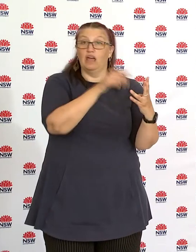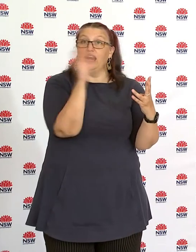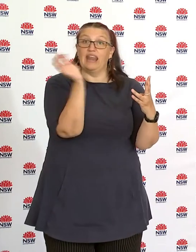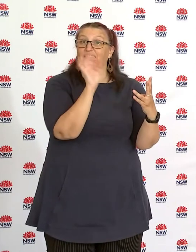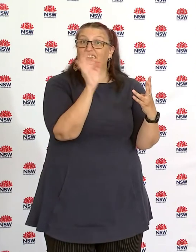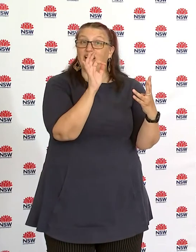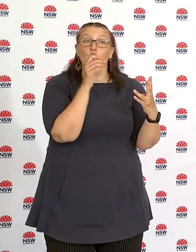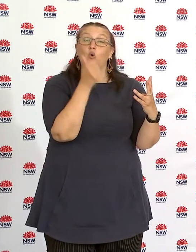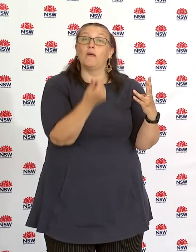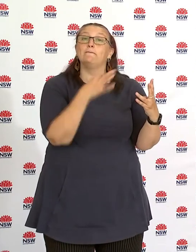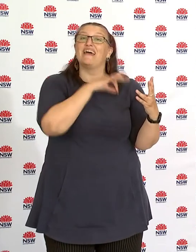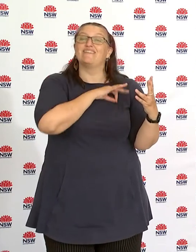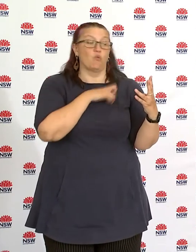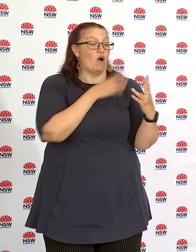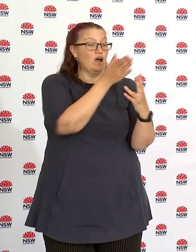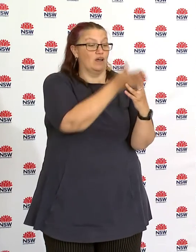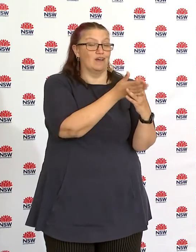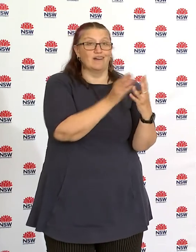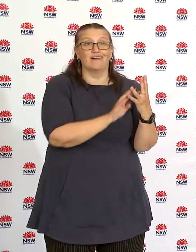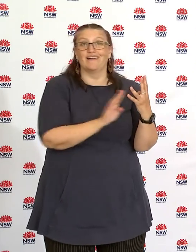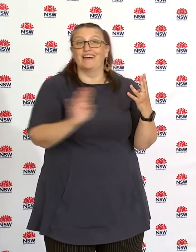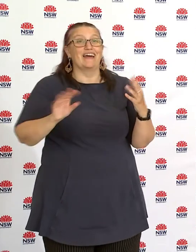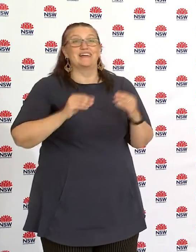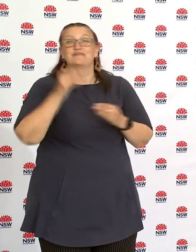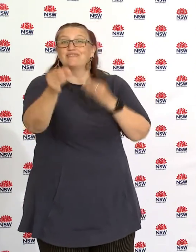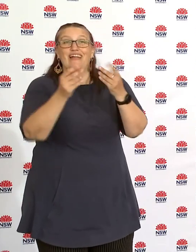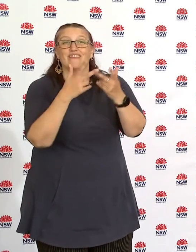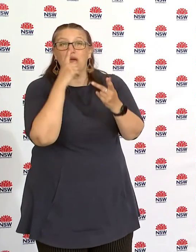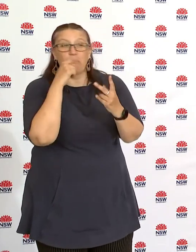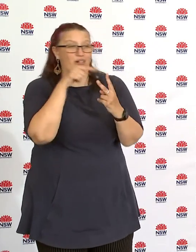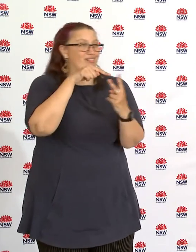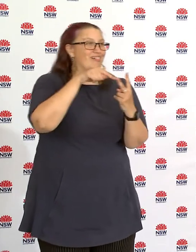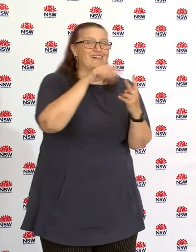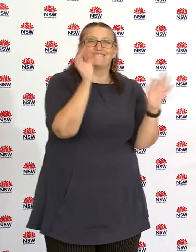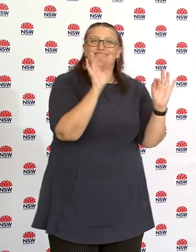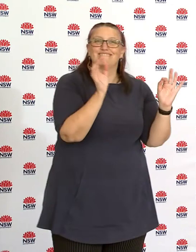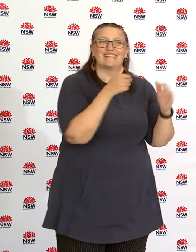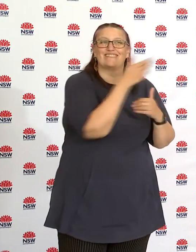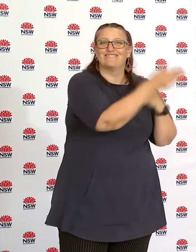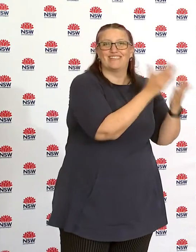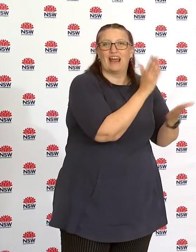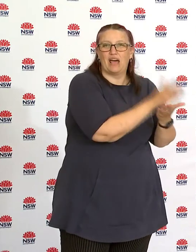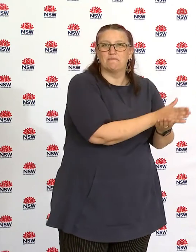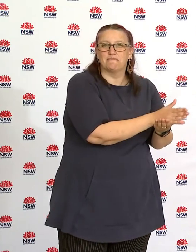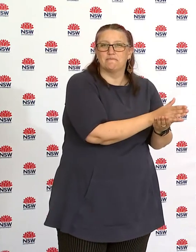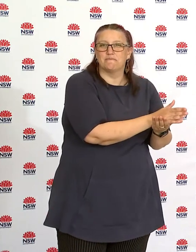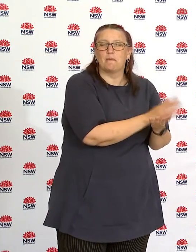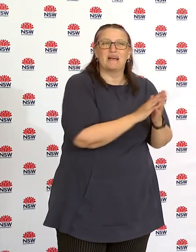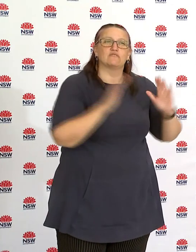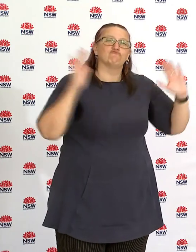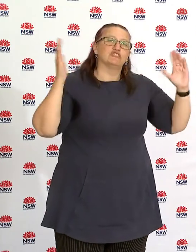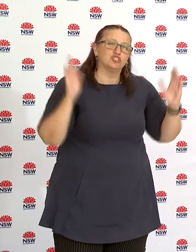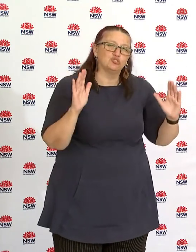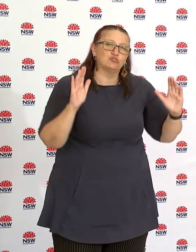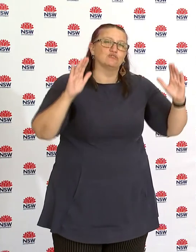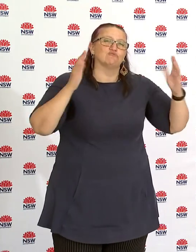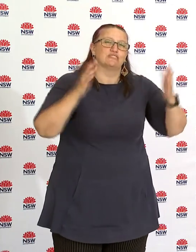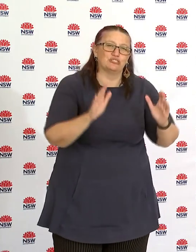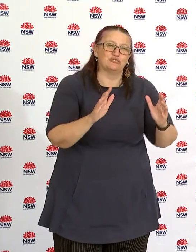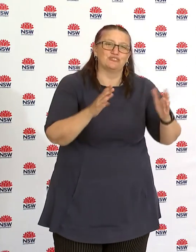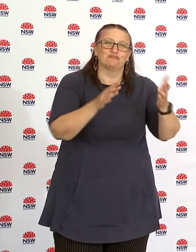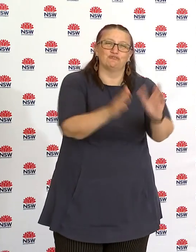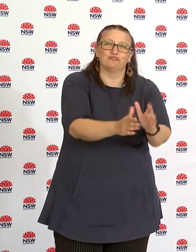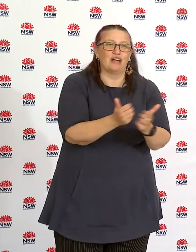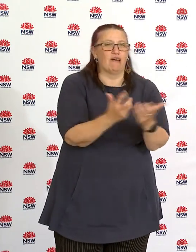others so that's why vaccination is both a key to individual protection but also assisting us in